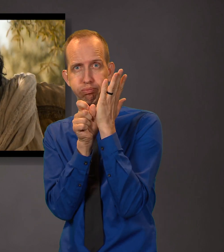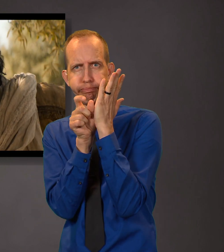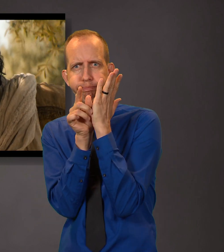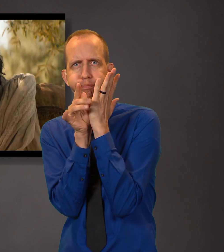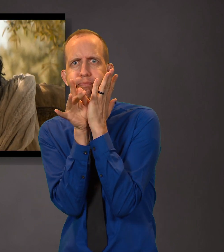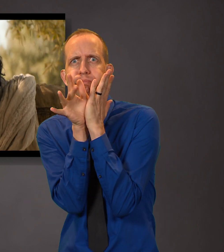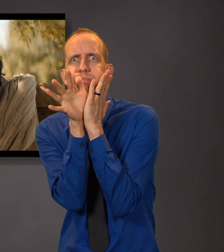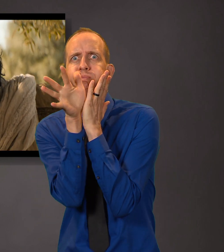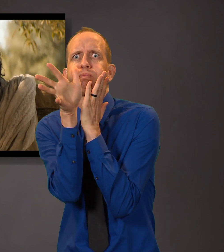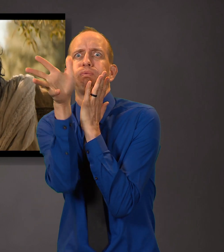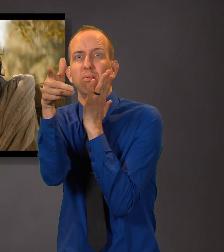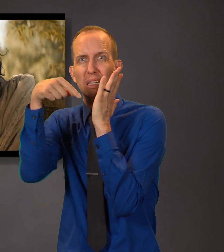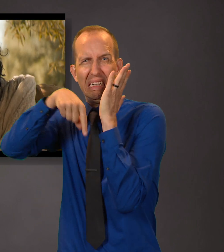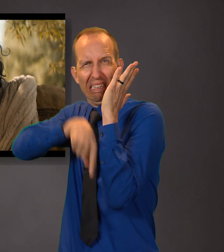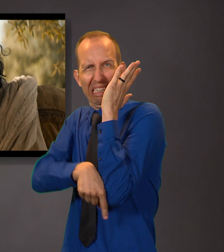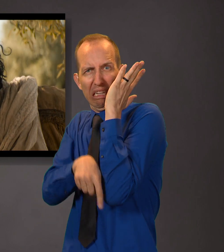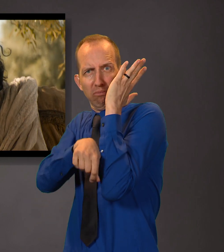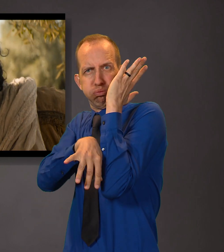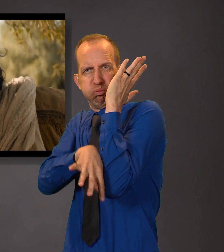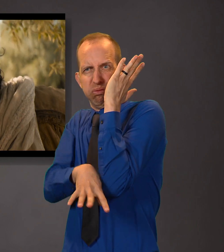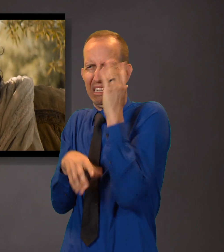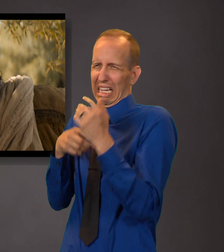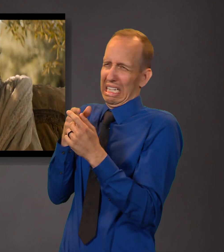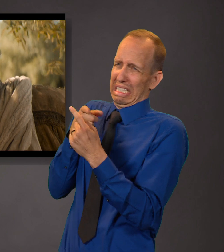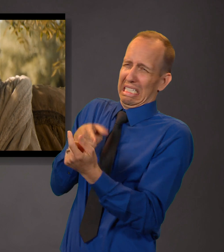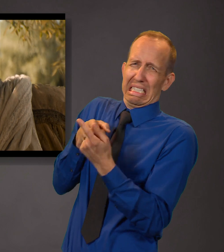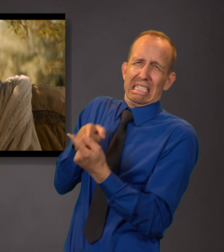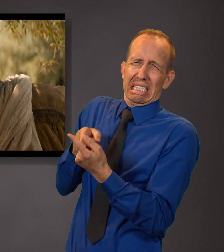roots thereof, and have brought forth much evil fruit.